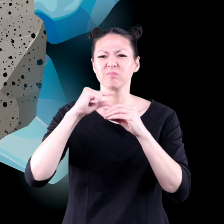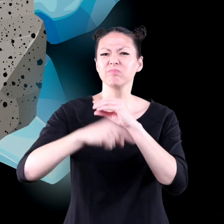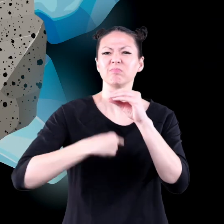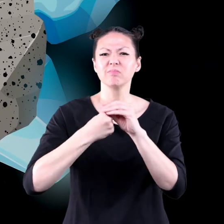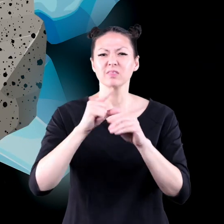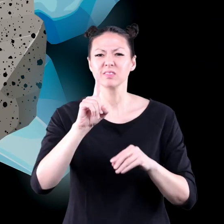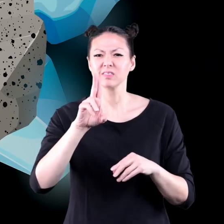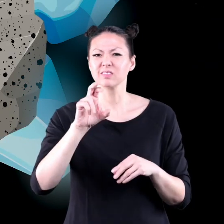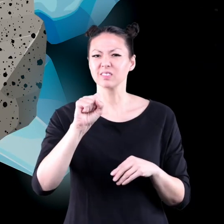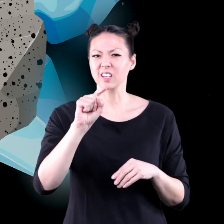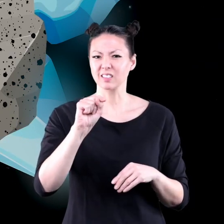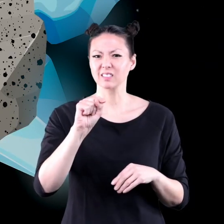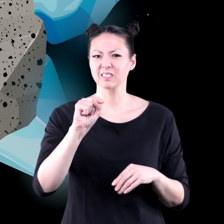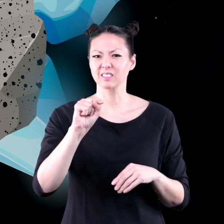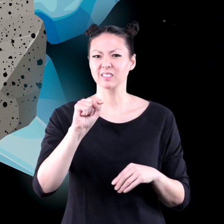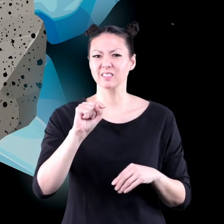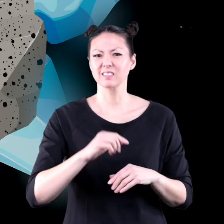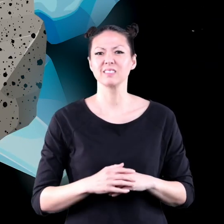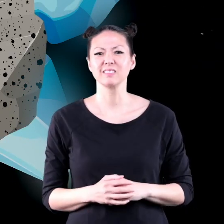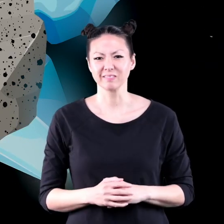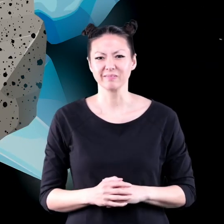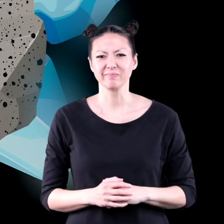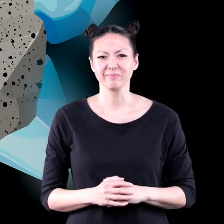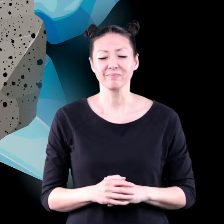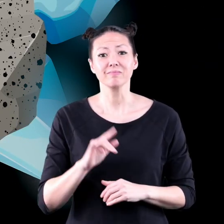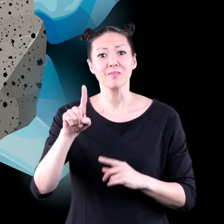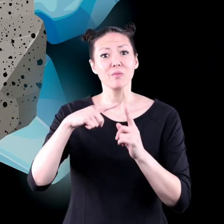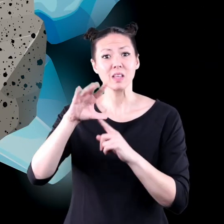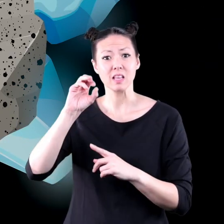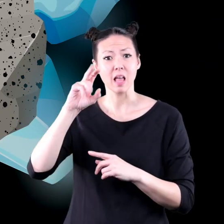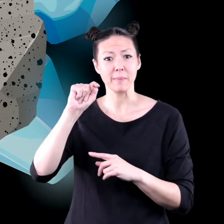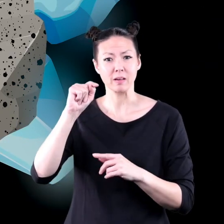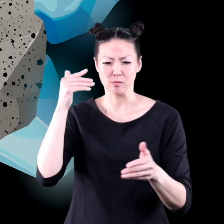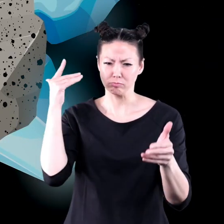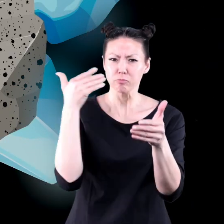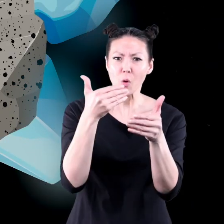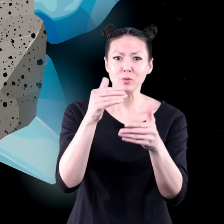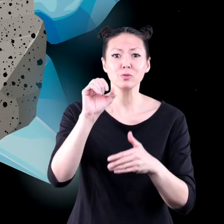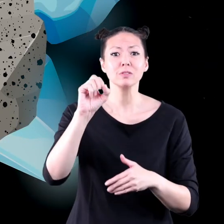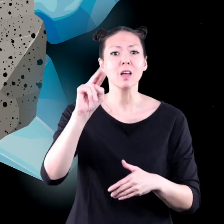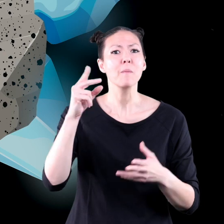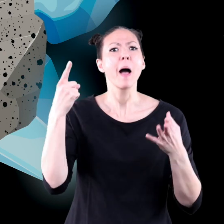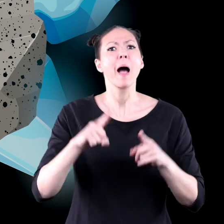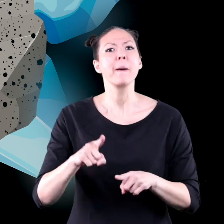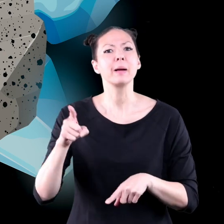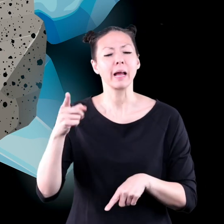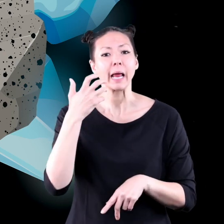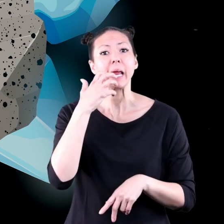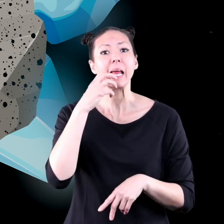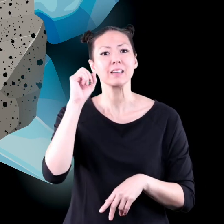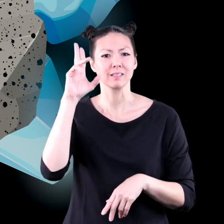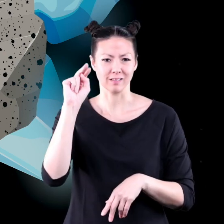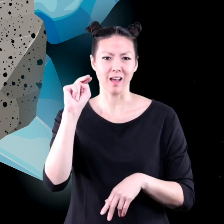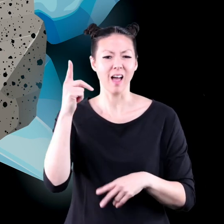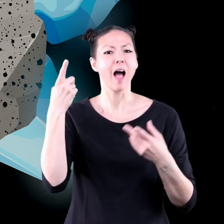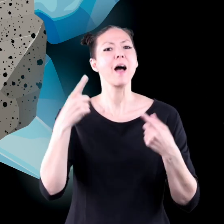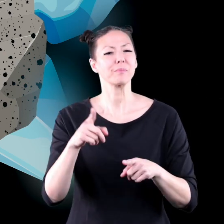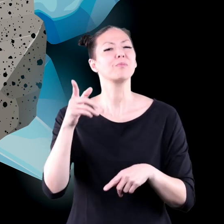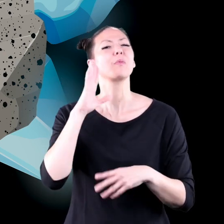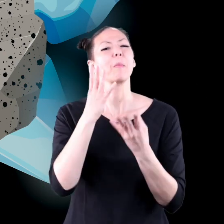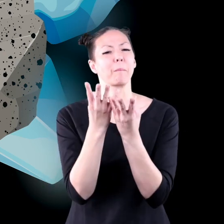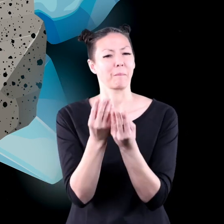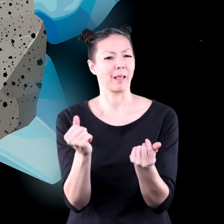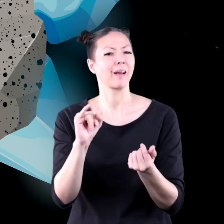and are covered by a layer of black dust. When a comet gets close to the sun, the heat from the sun